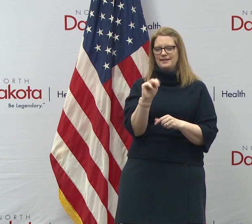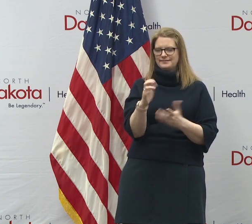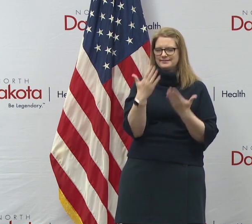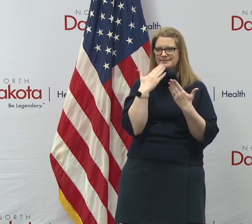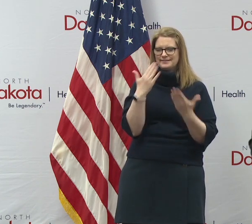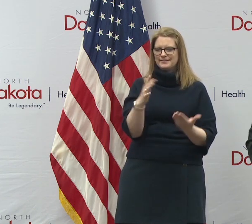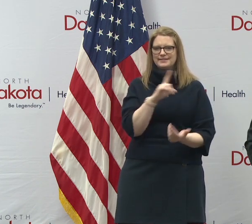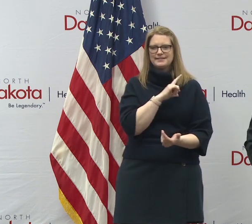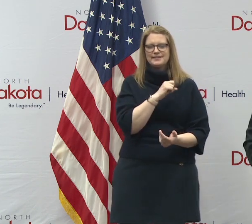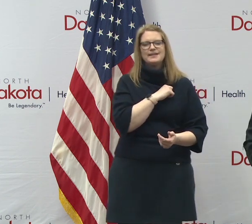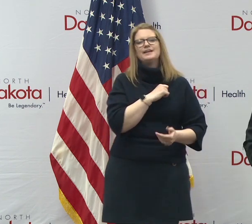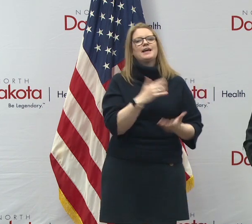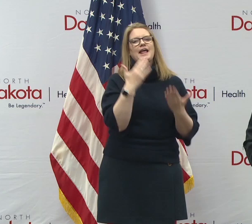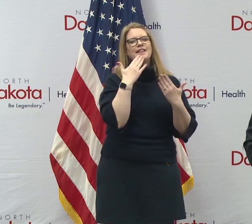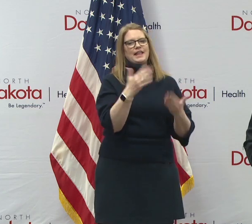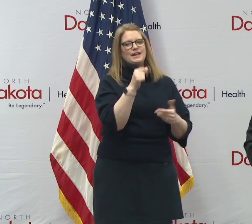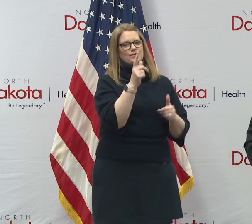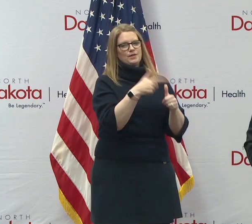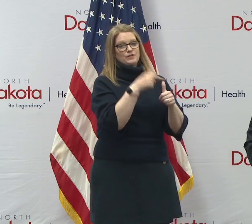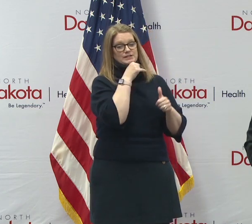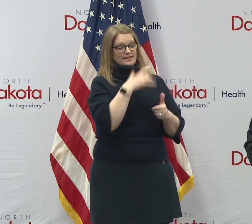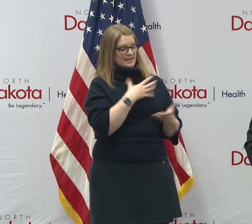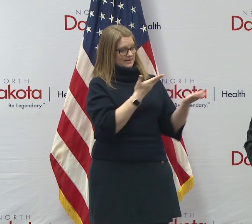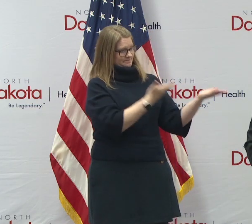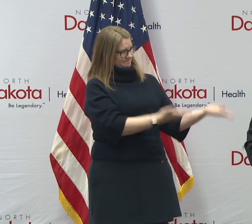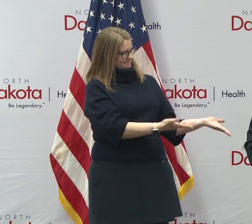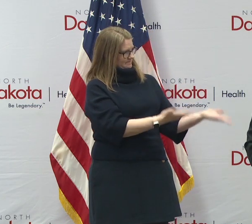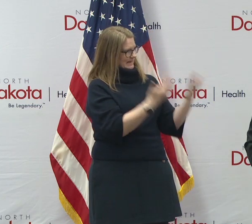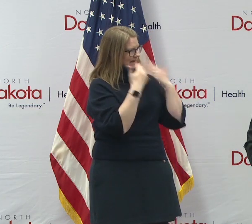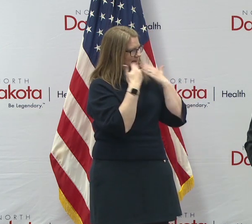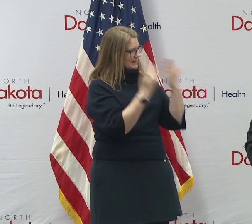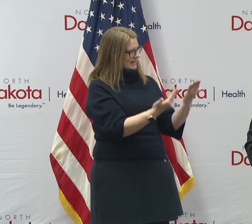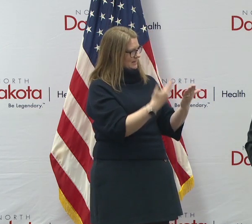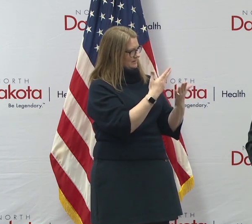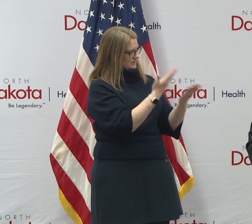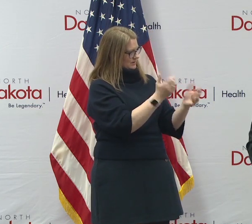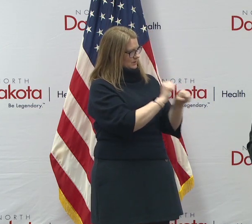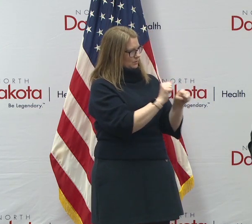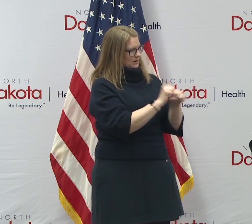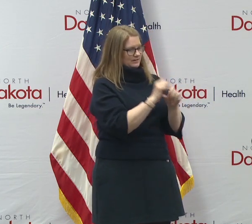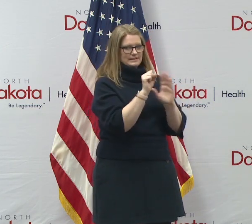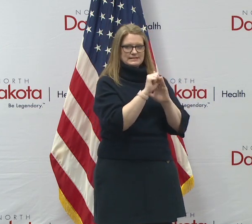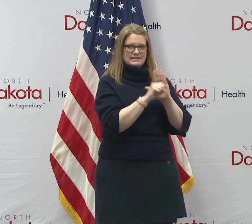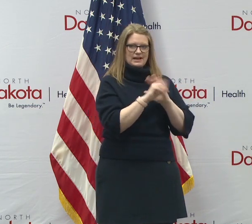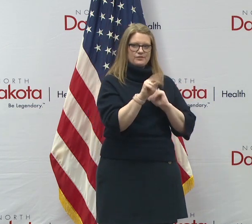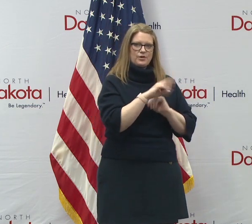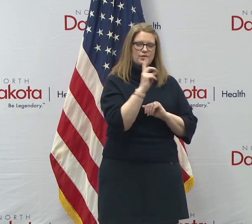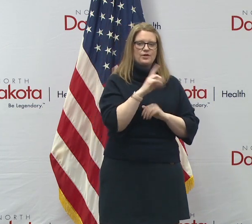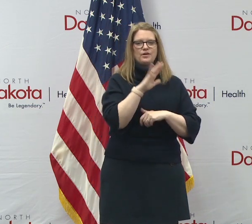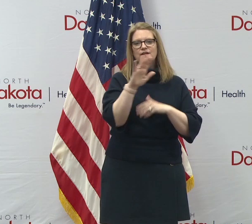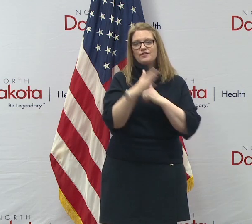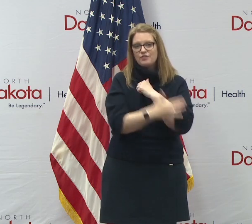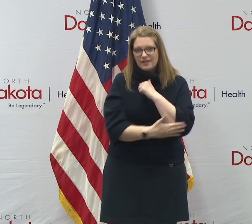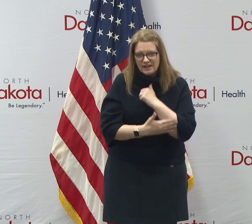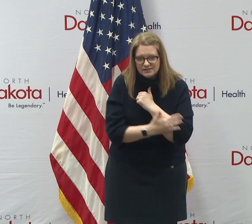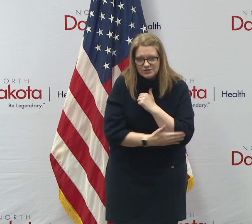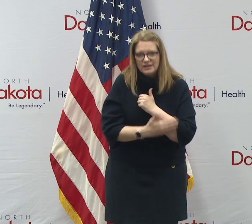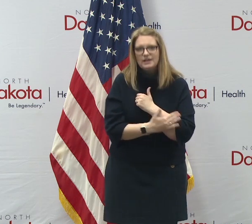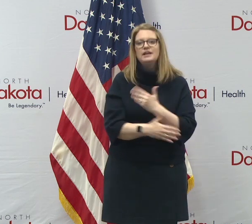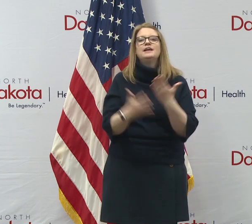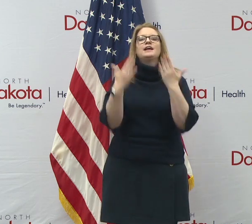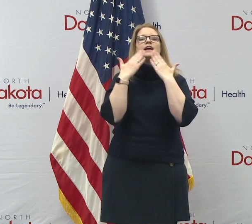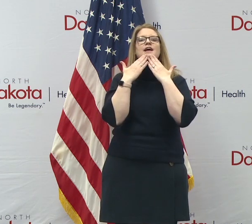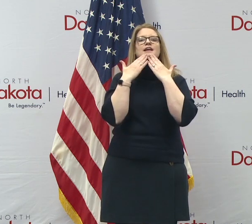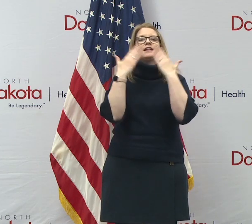Lindsay. thank you, first lady, uh, for all you do for the state of North Dakota and for the country. And again, thanks